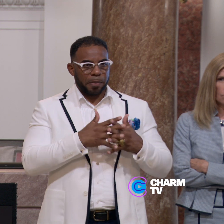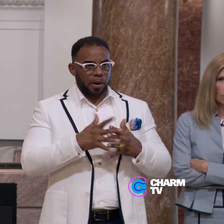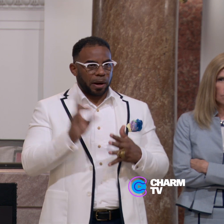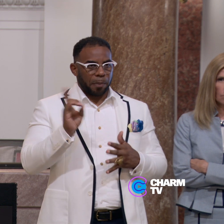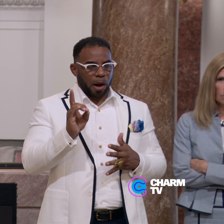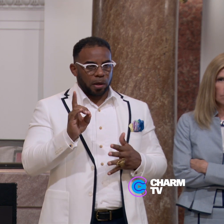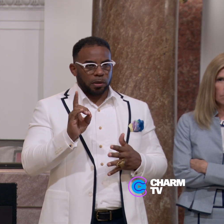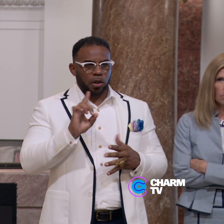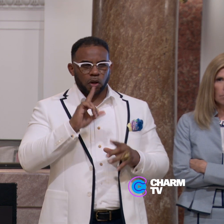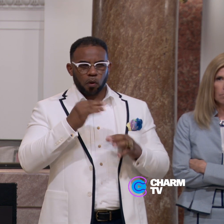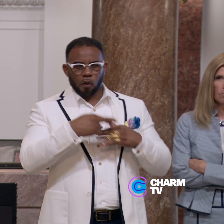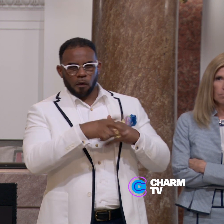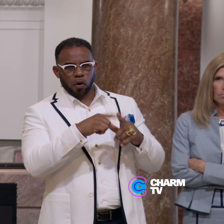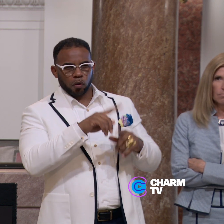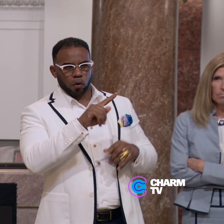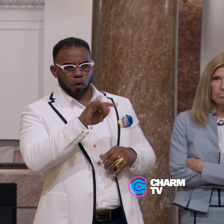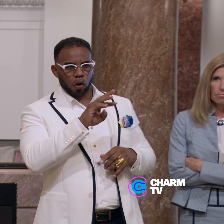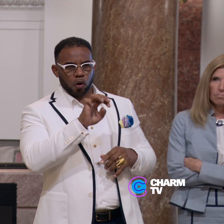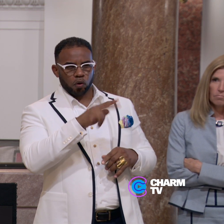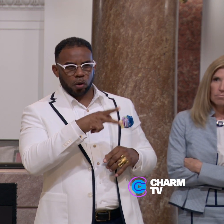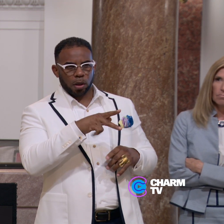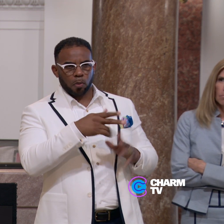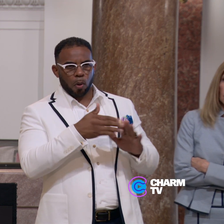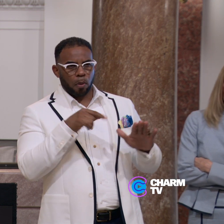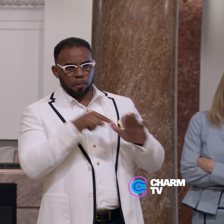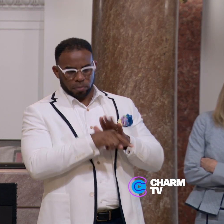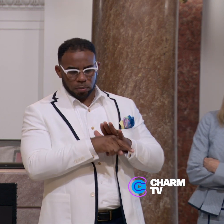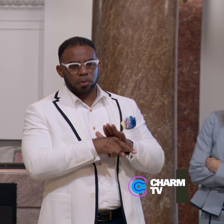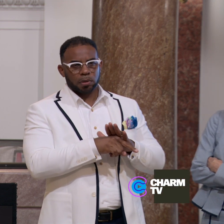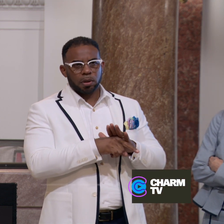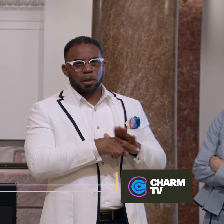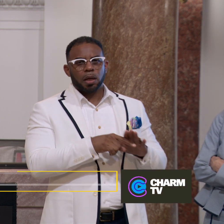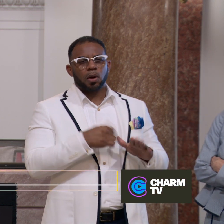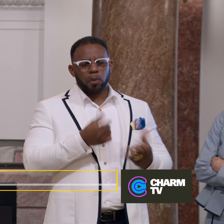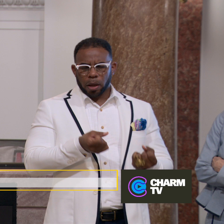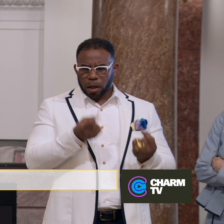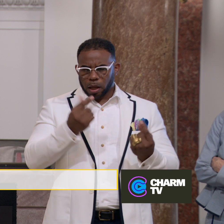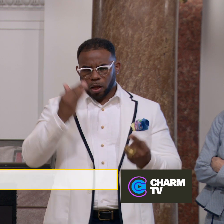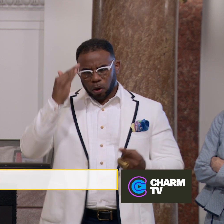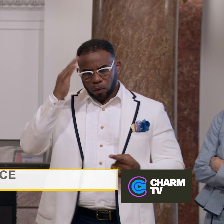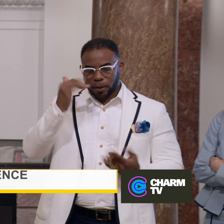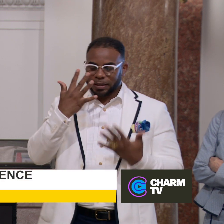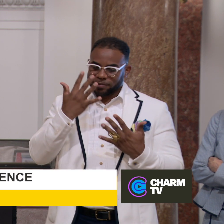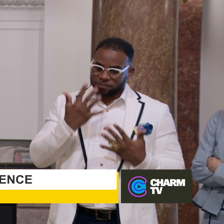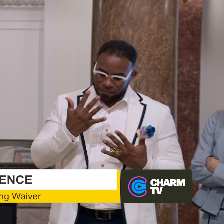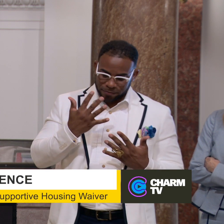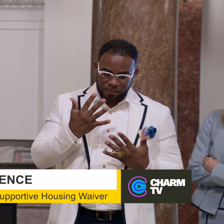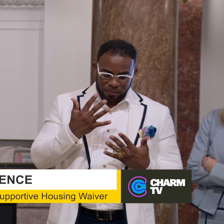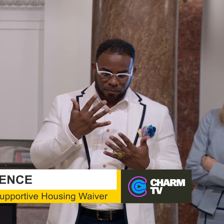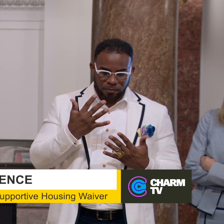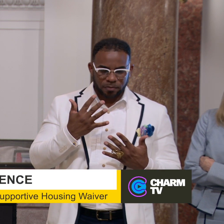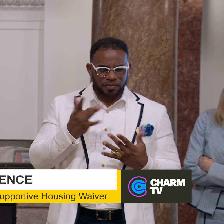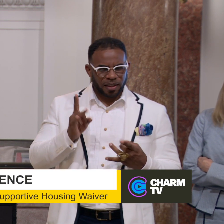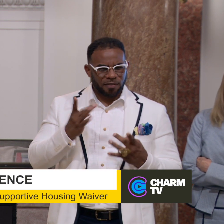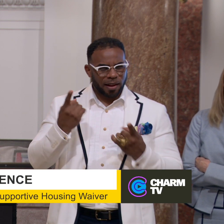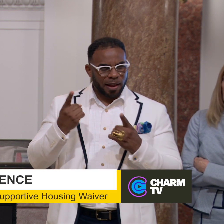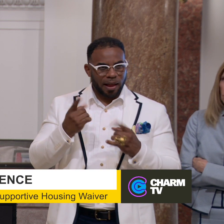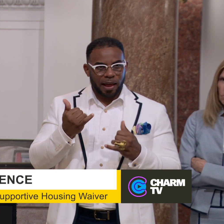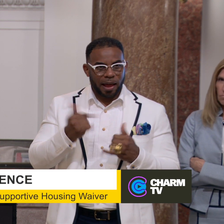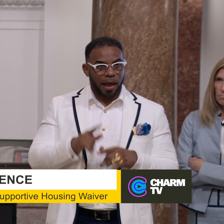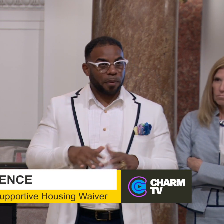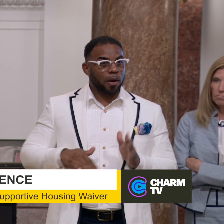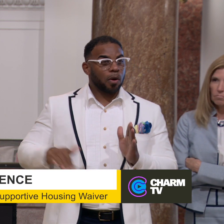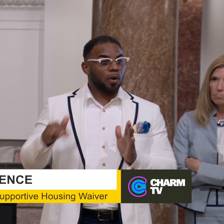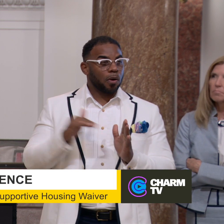democracy. We understand and know that, unfortunately, violent incidents happen